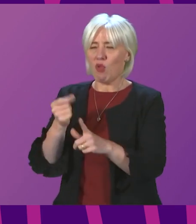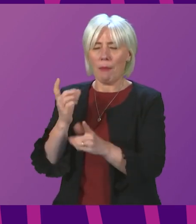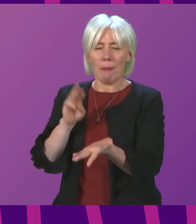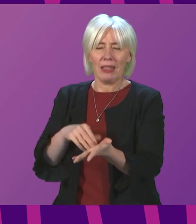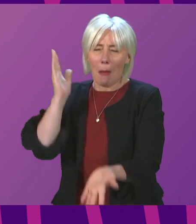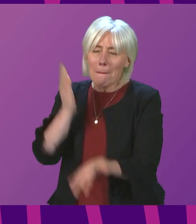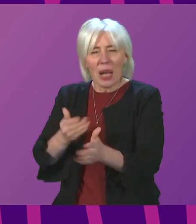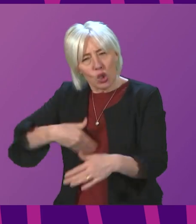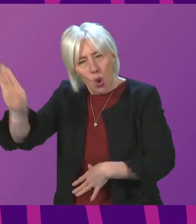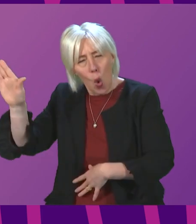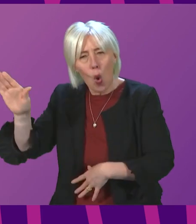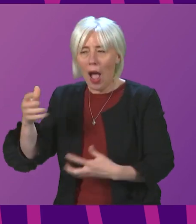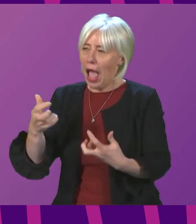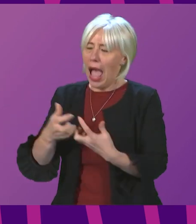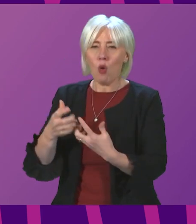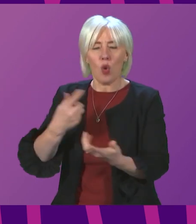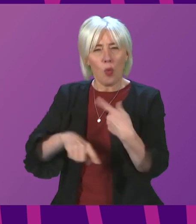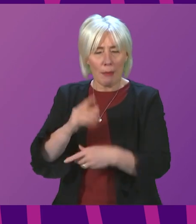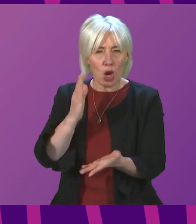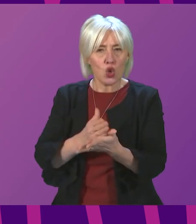retain public confidence in current measures?